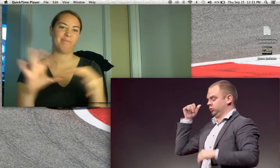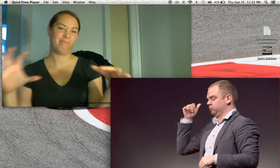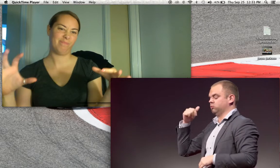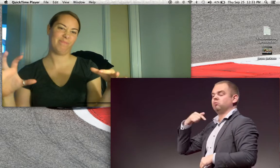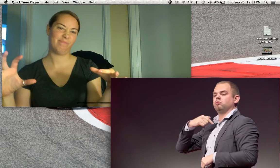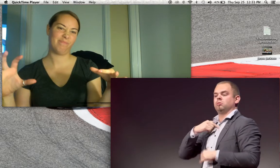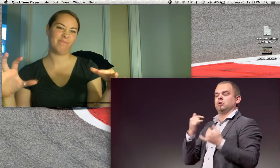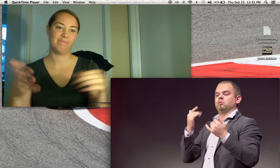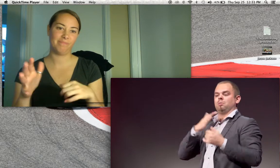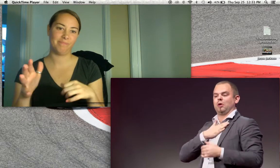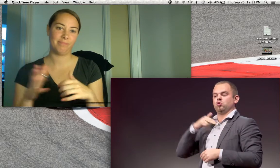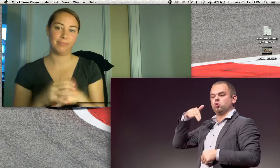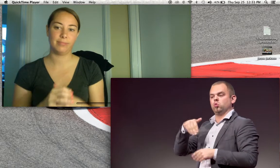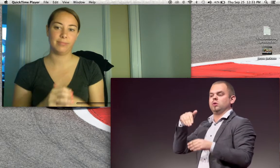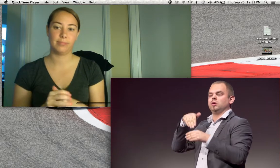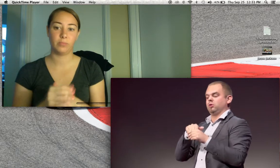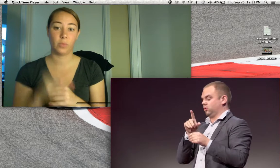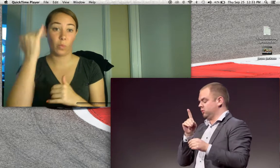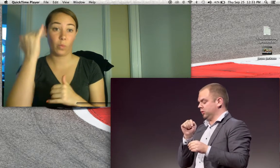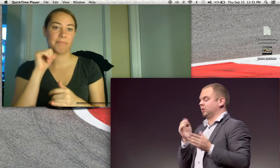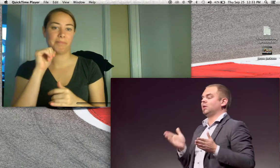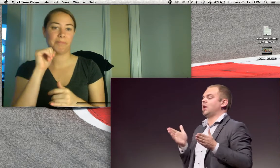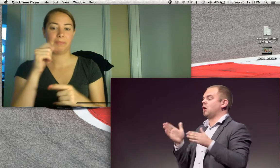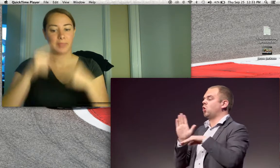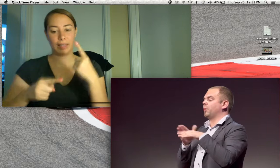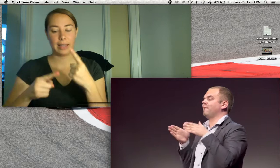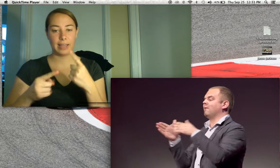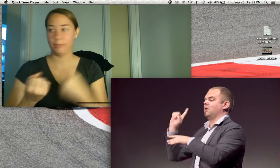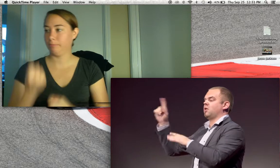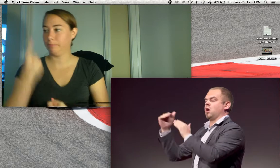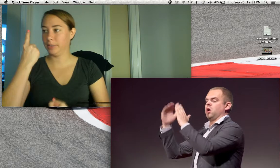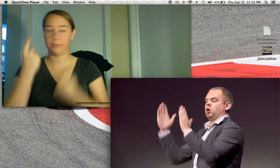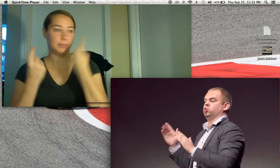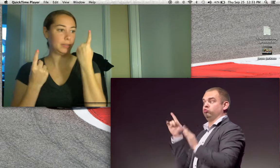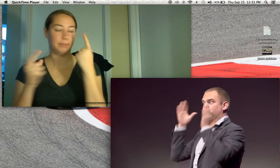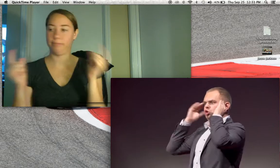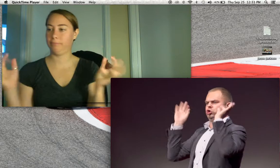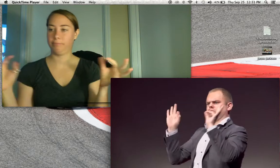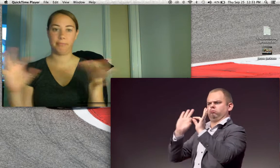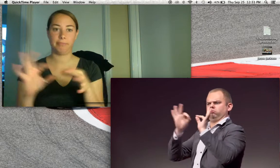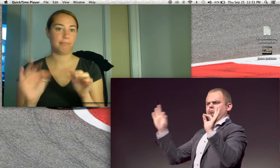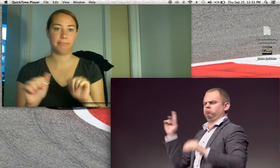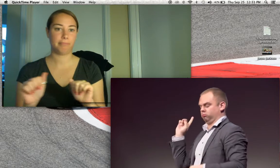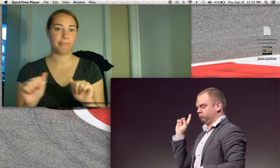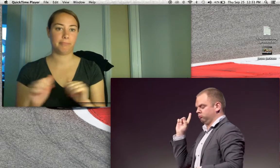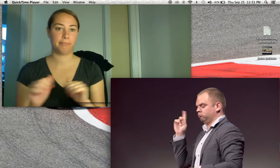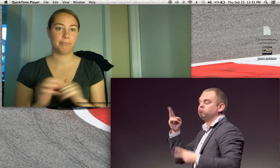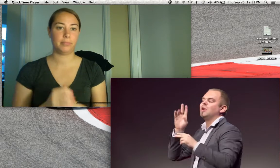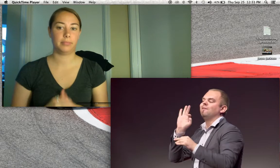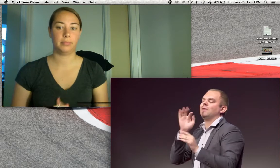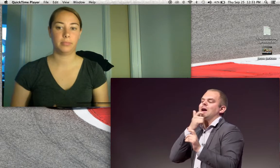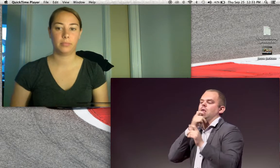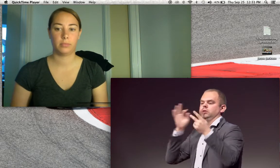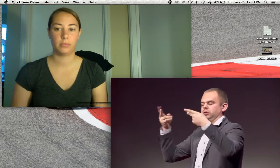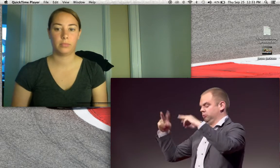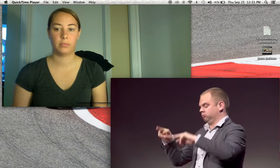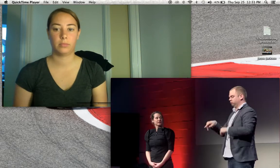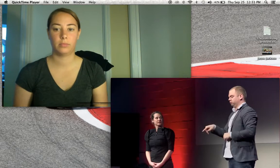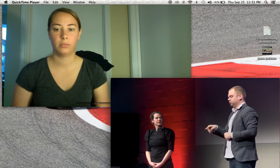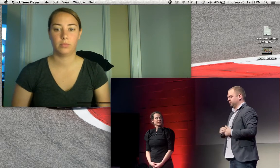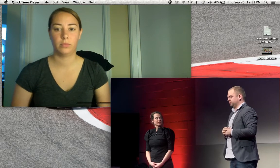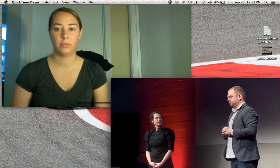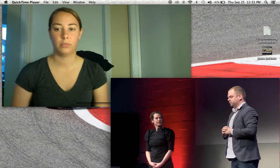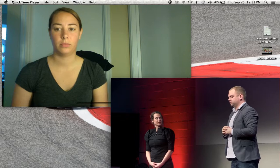So, this Dutch sentence, ik ben nu in de trein op weg naar huis, is a Dutch sentence.